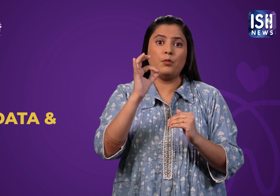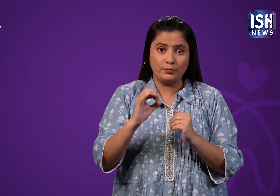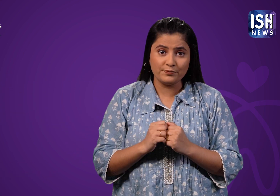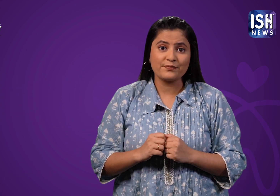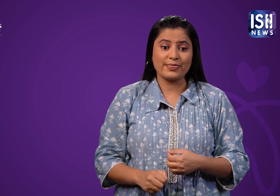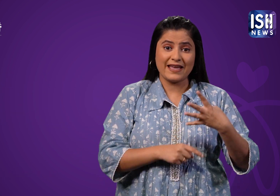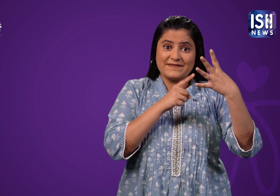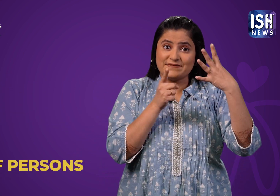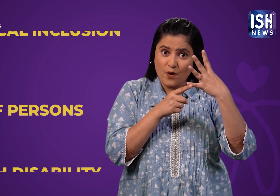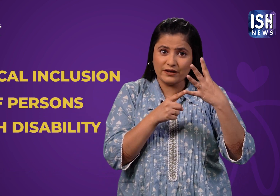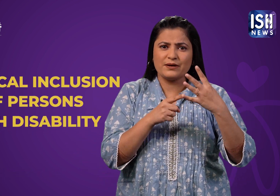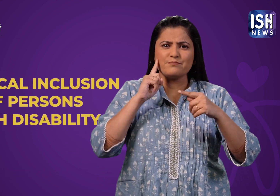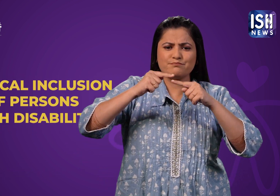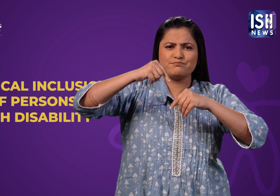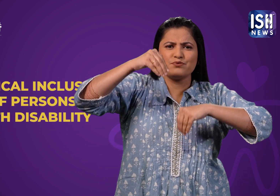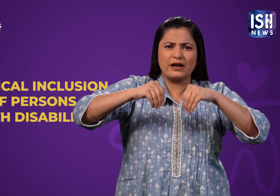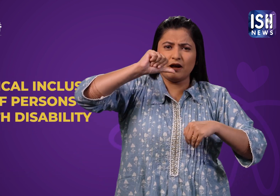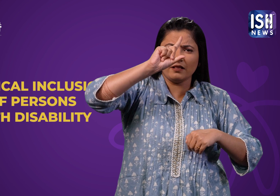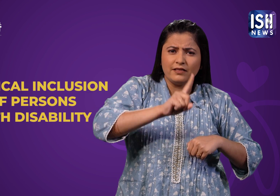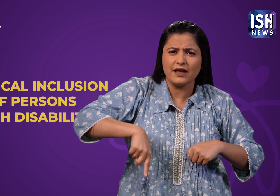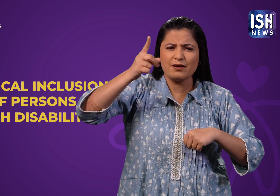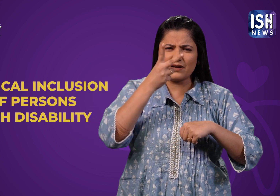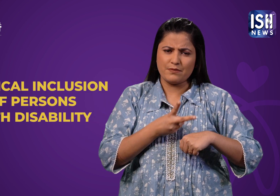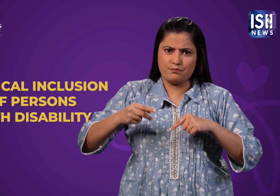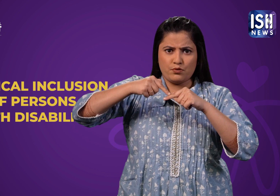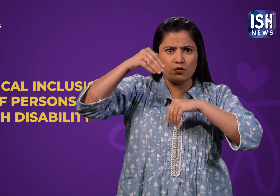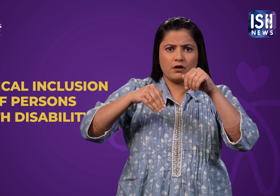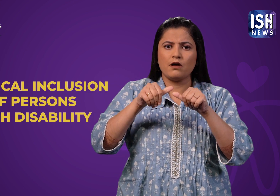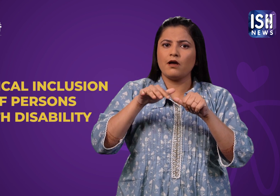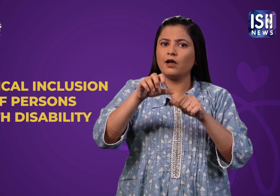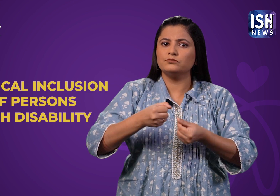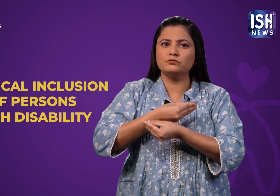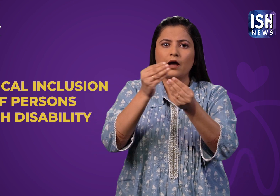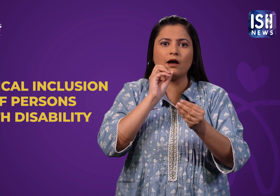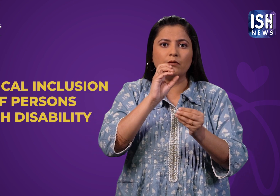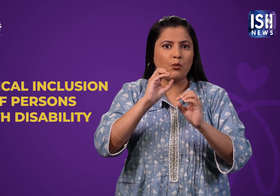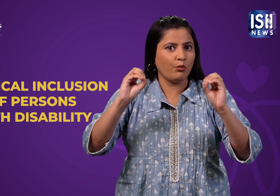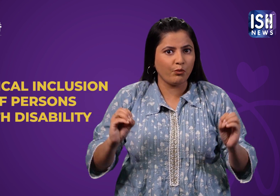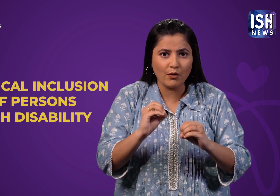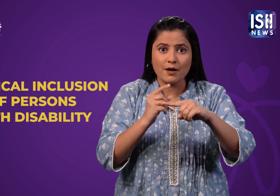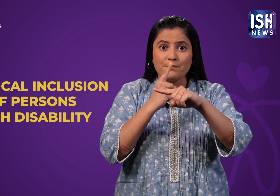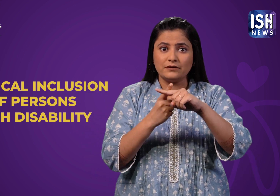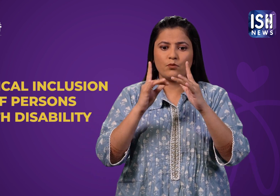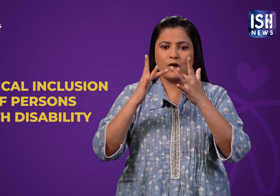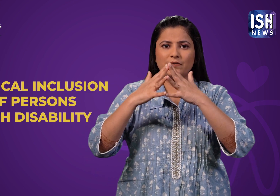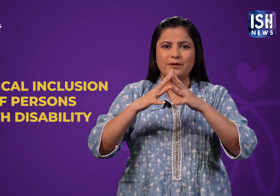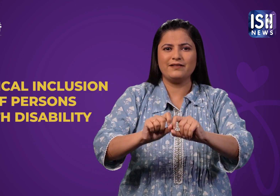accessible by all society. Political Inclusions of Persons with Disability. We will discuss strategies